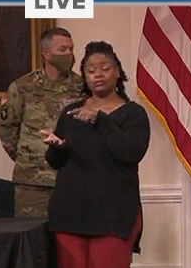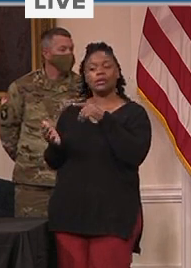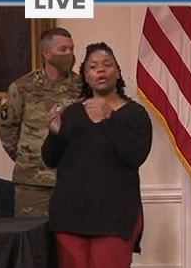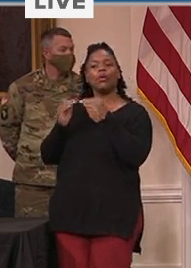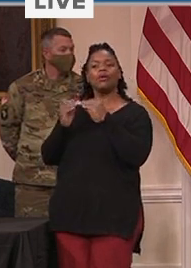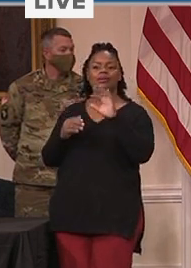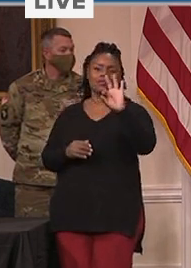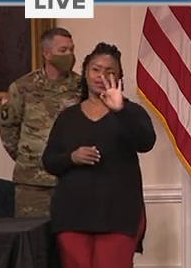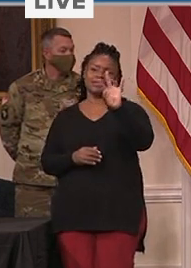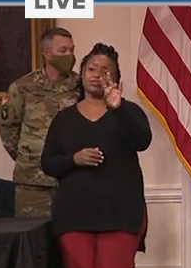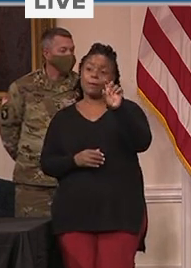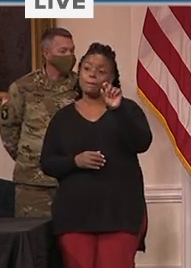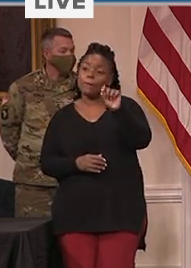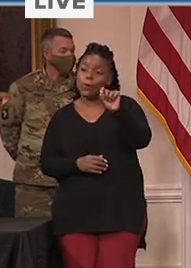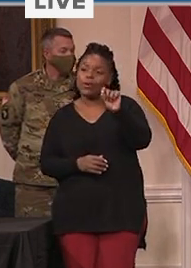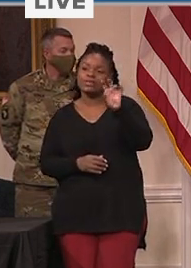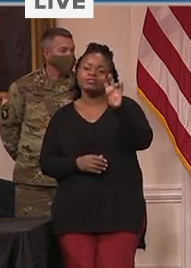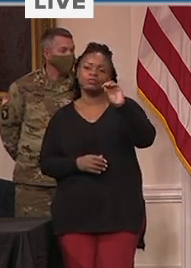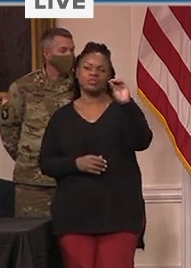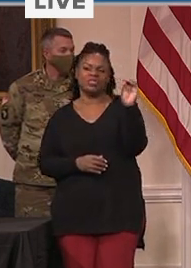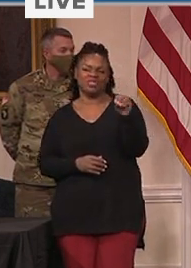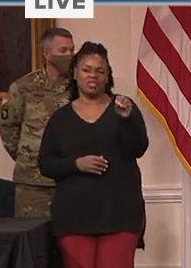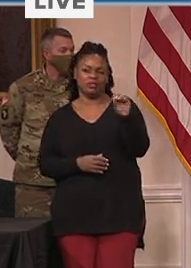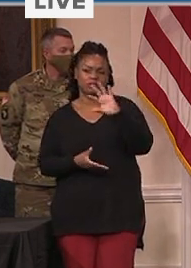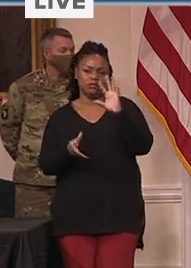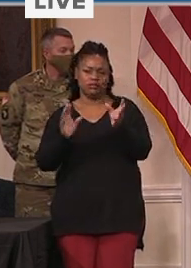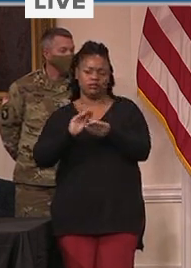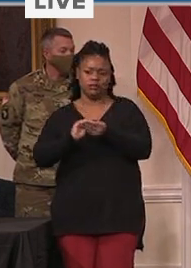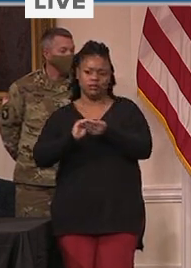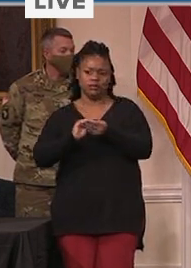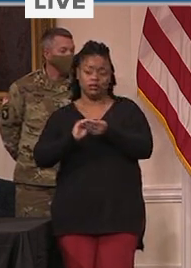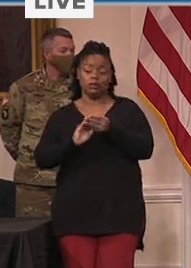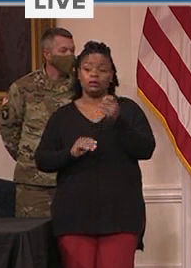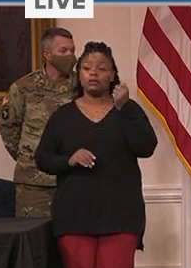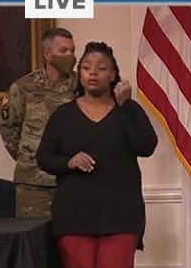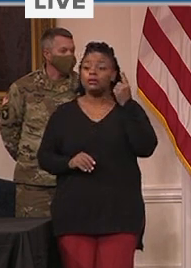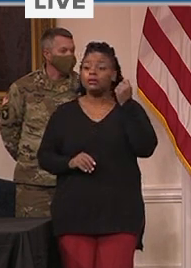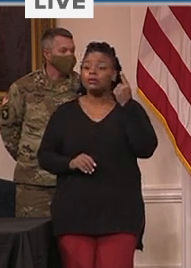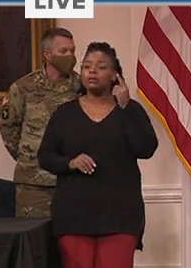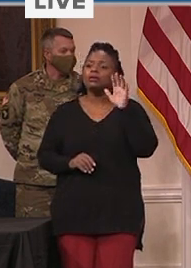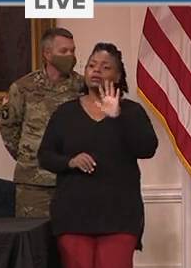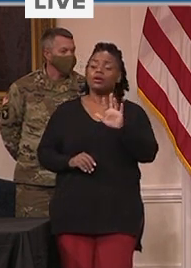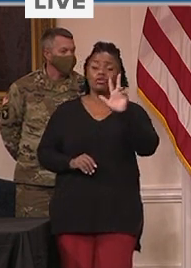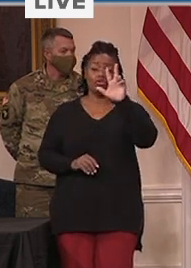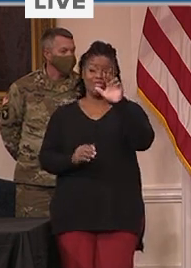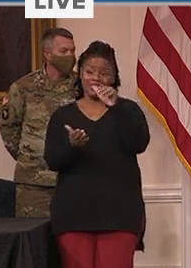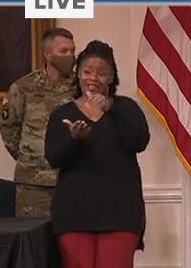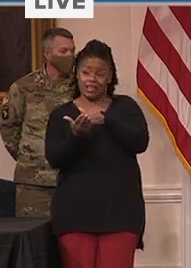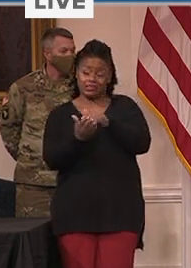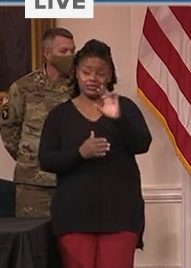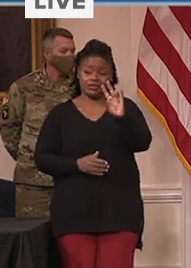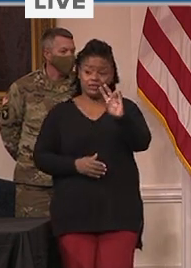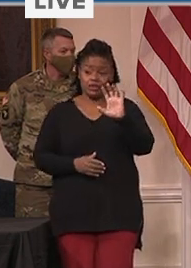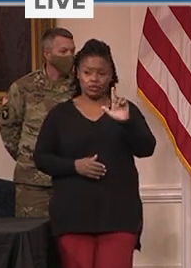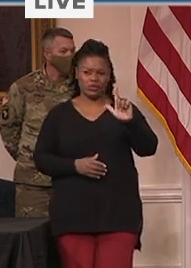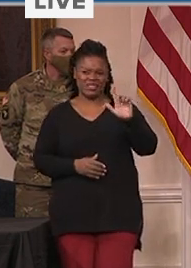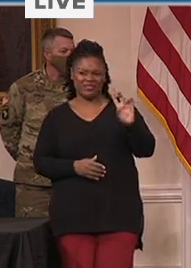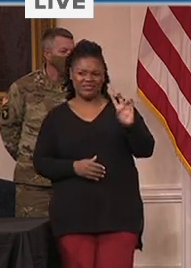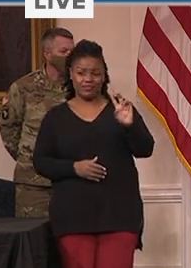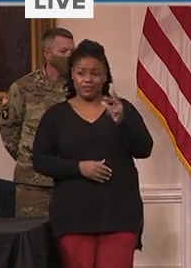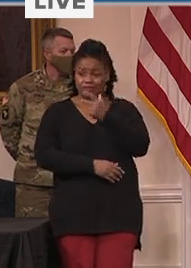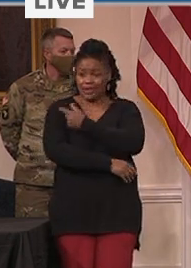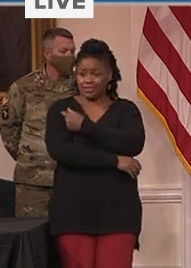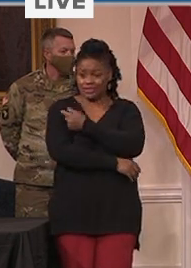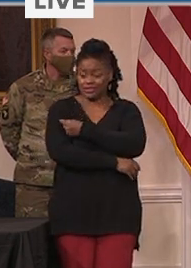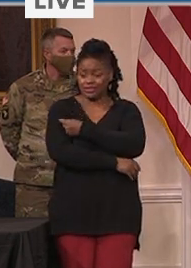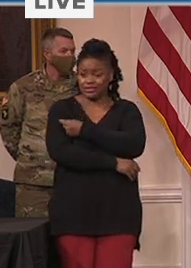Maryland. Only 1.3 percent, 3,727 doses have been